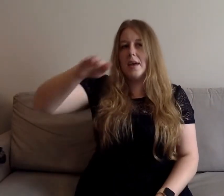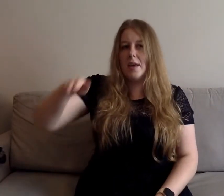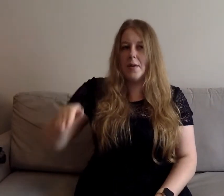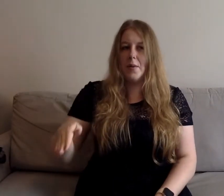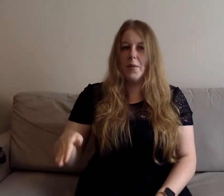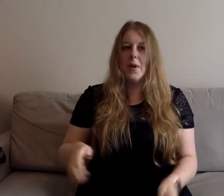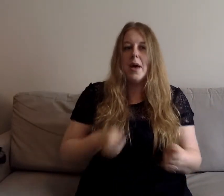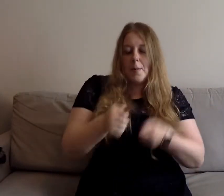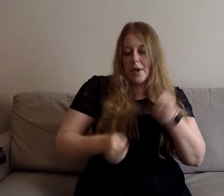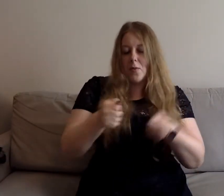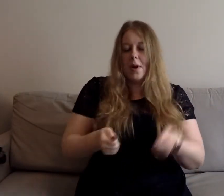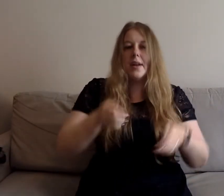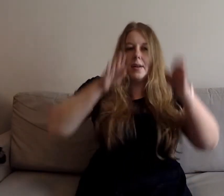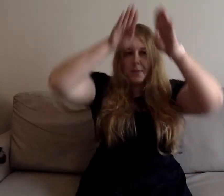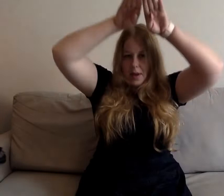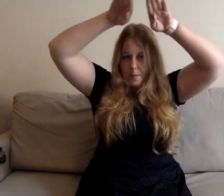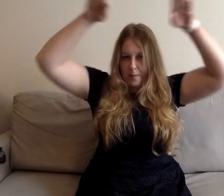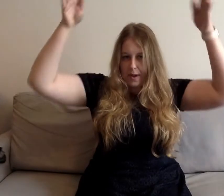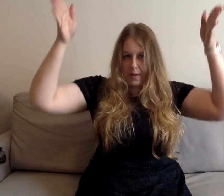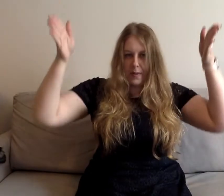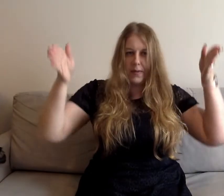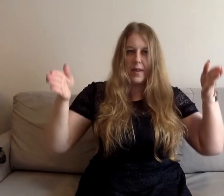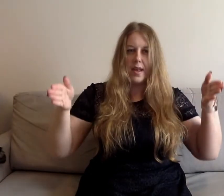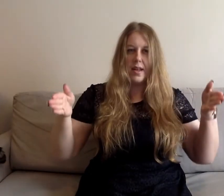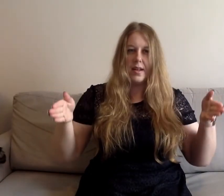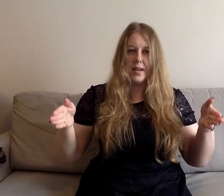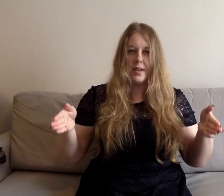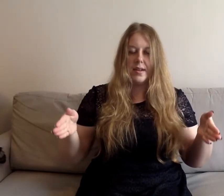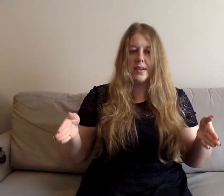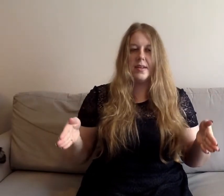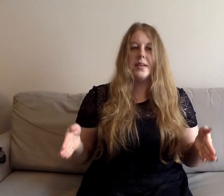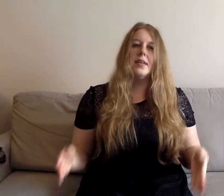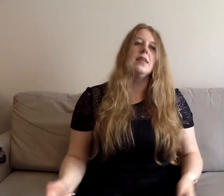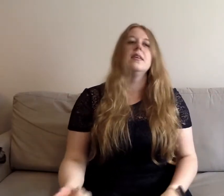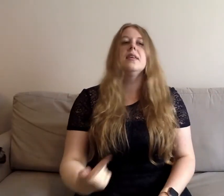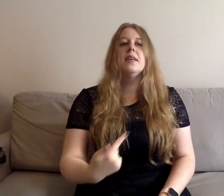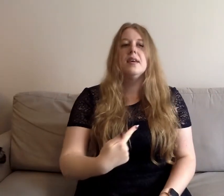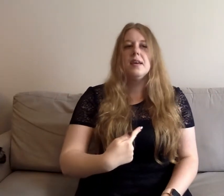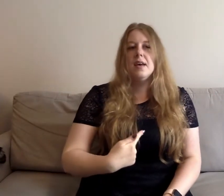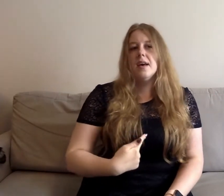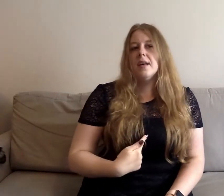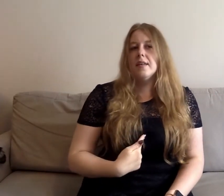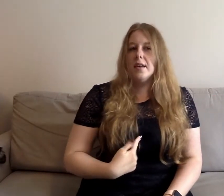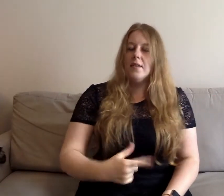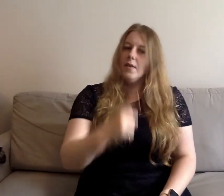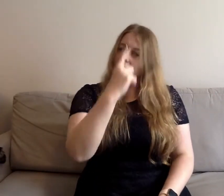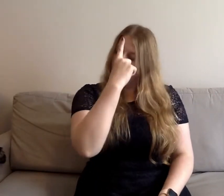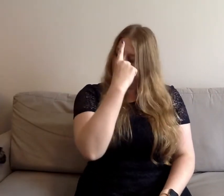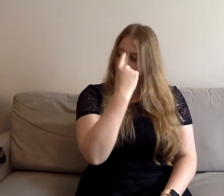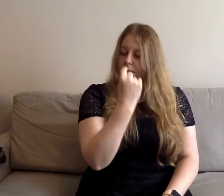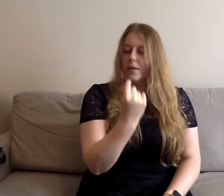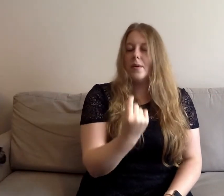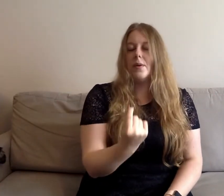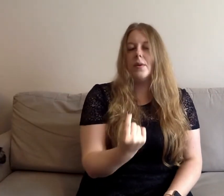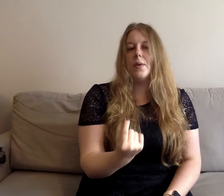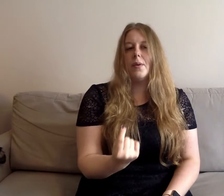hill Be running up that building You If only God